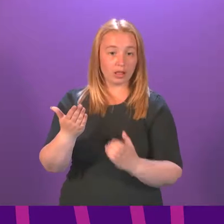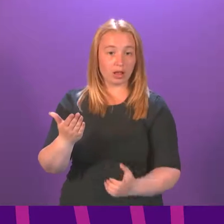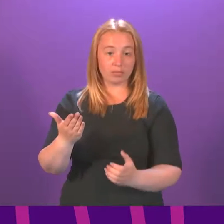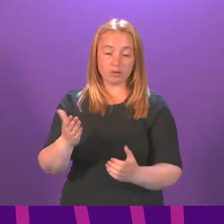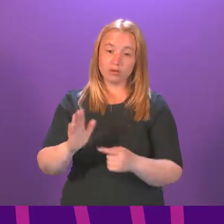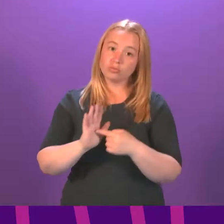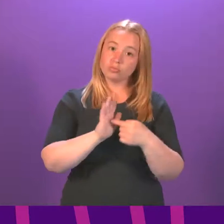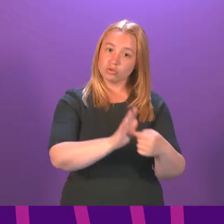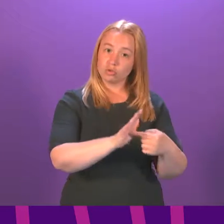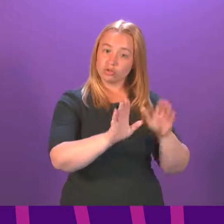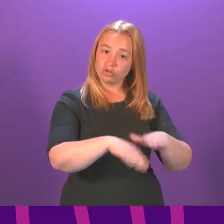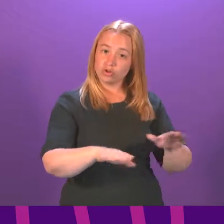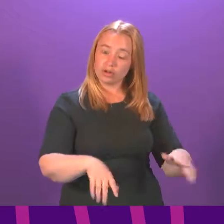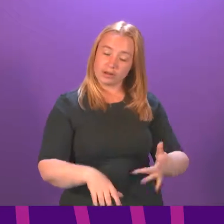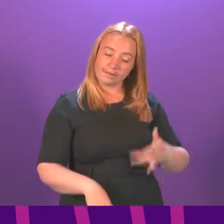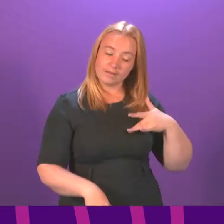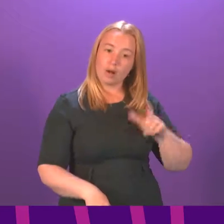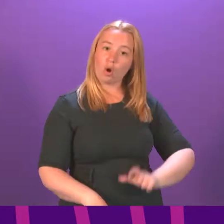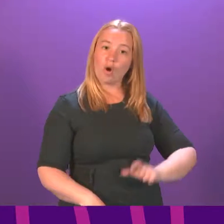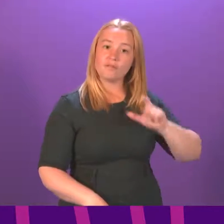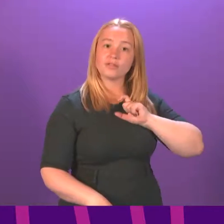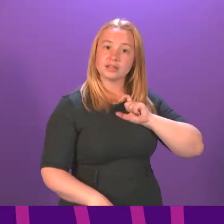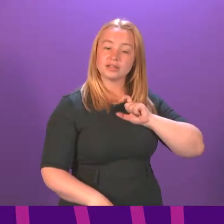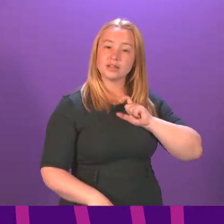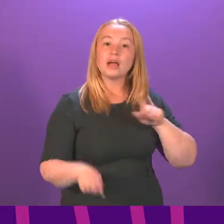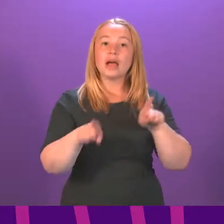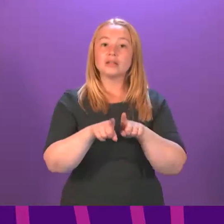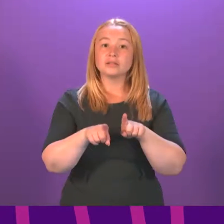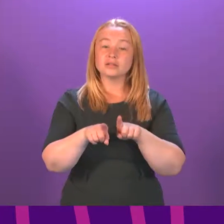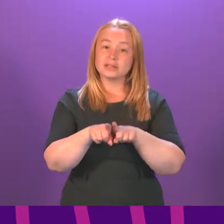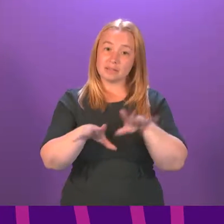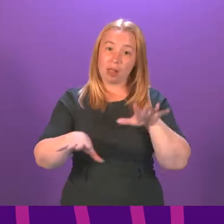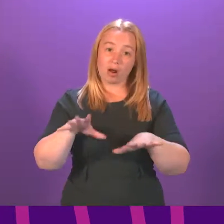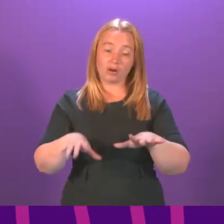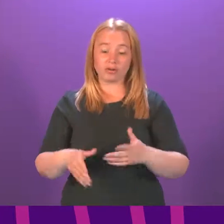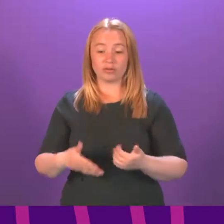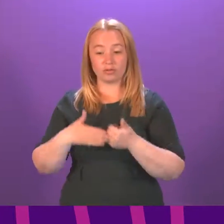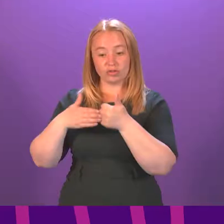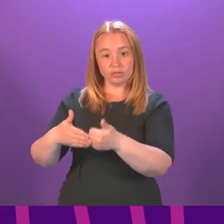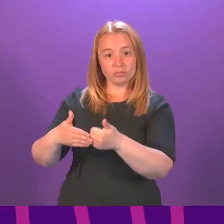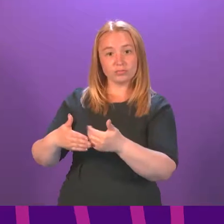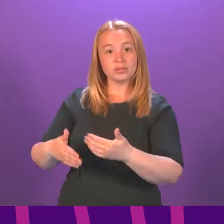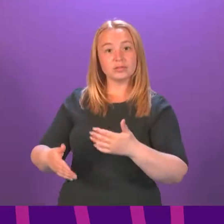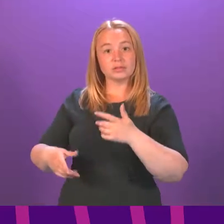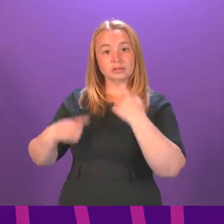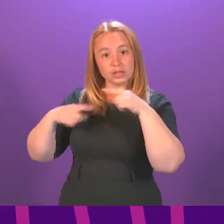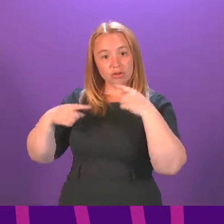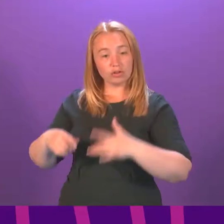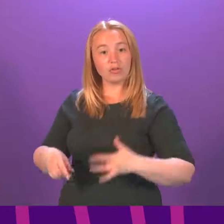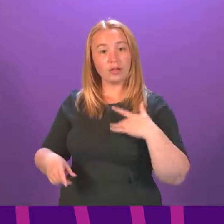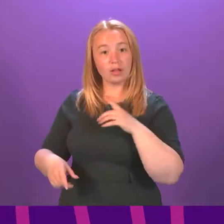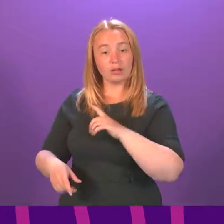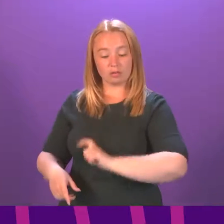confidence to our learners, just as we spoke about in our original answer about giving confidence to our teachers, to be able to be confident to discuss this issue,